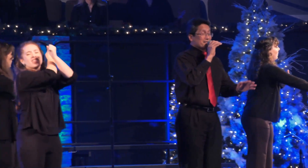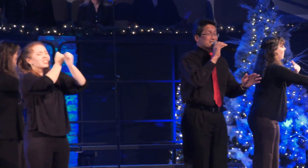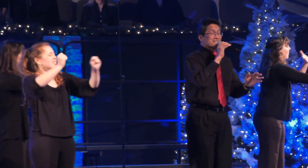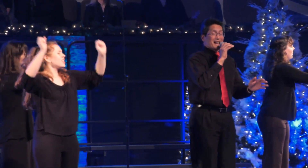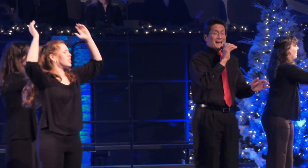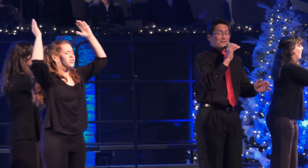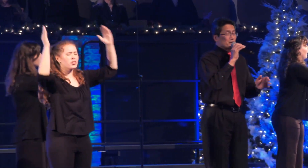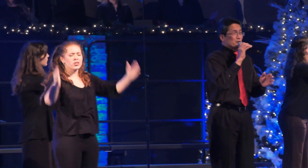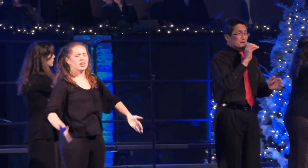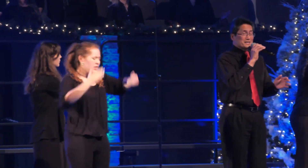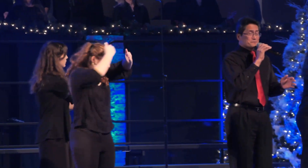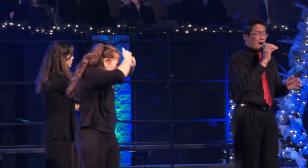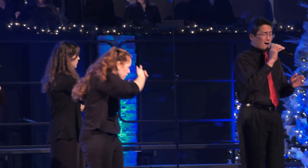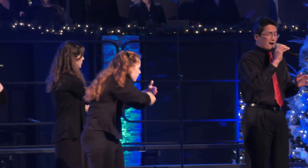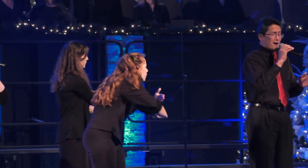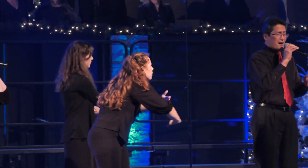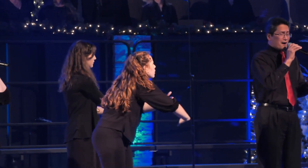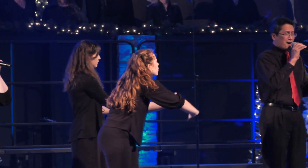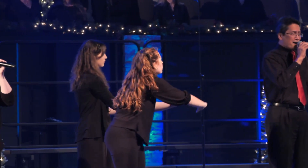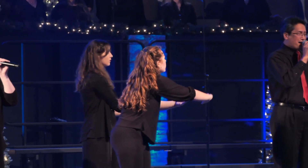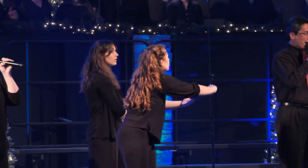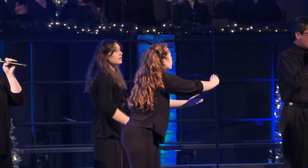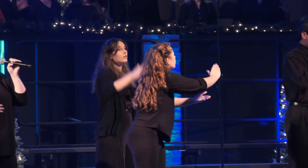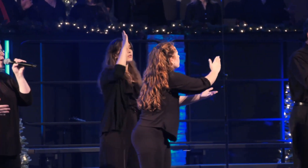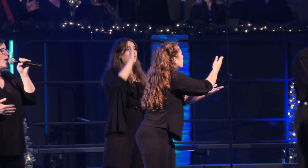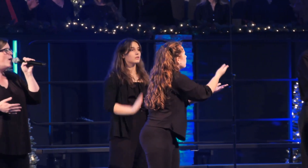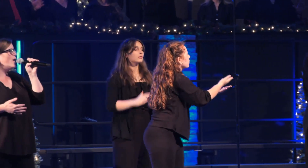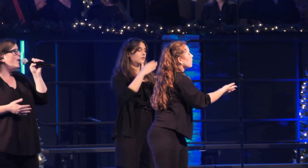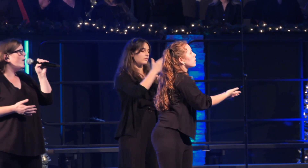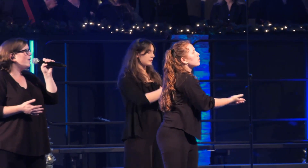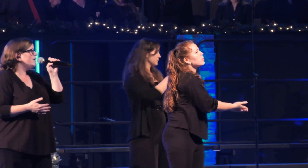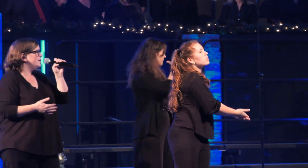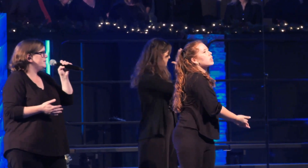The Savior is born